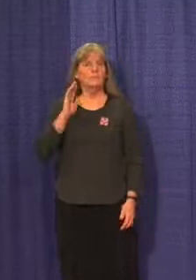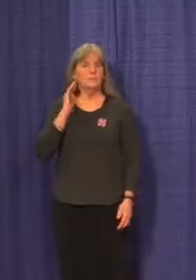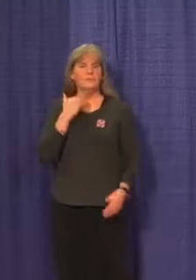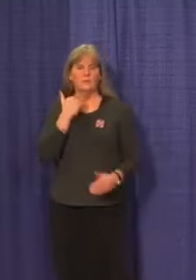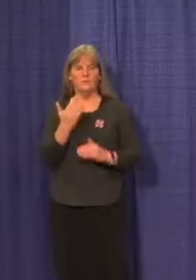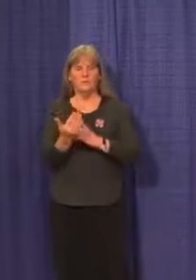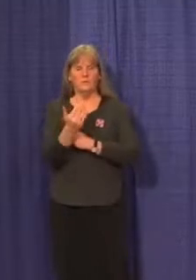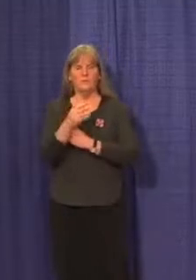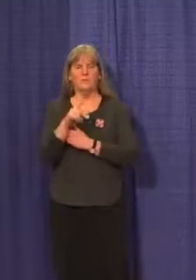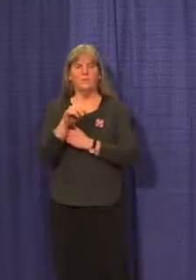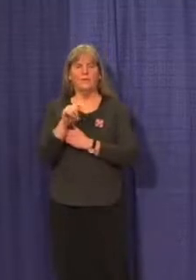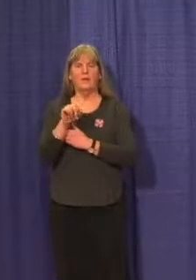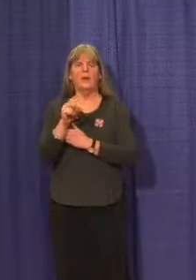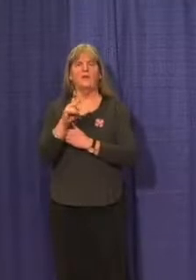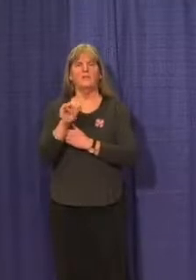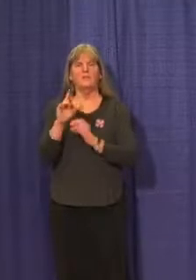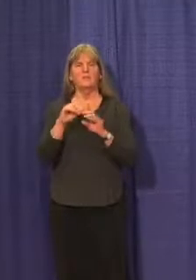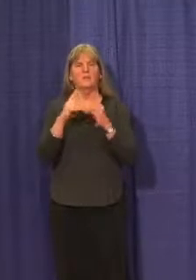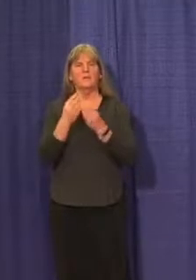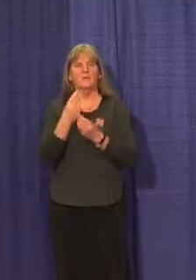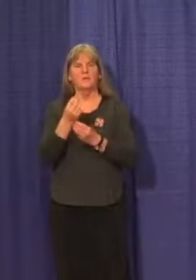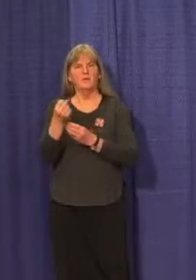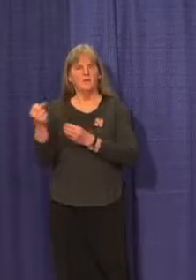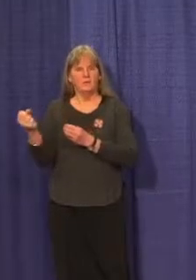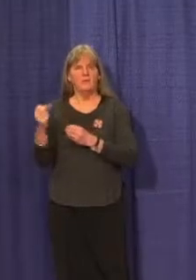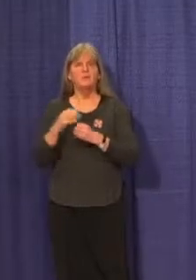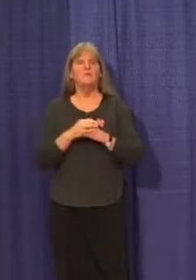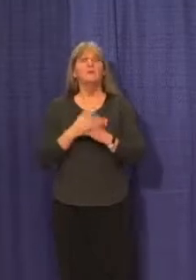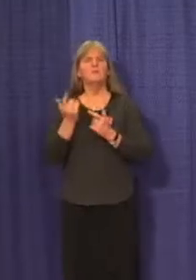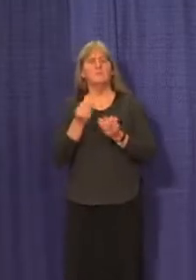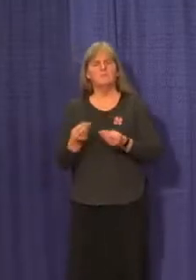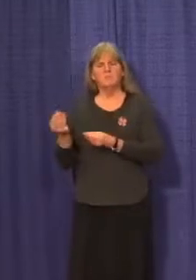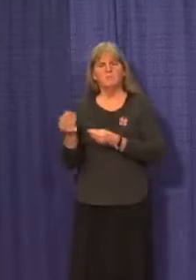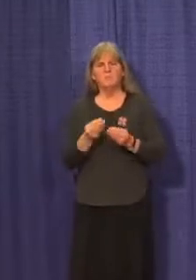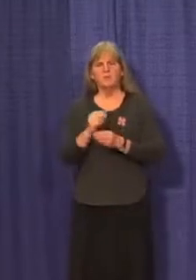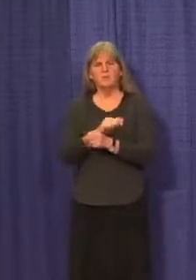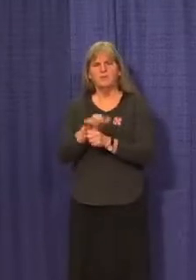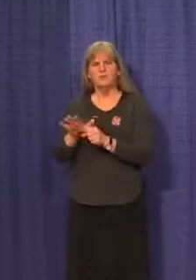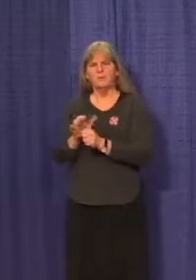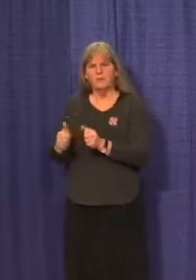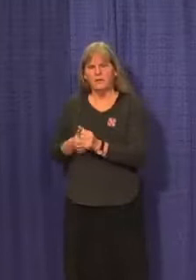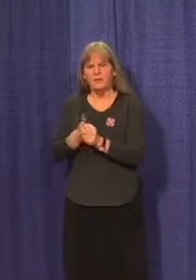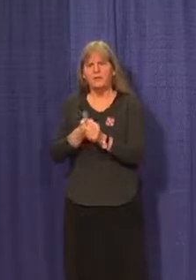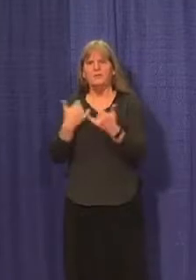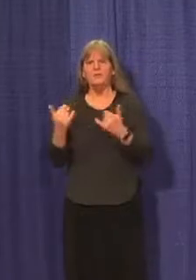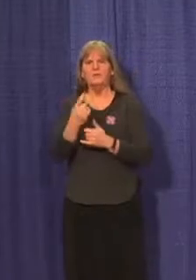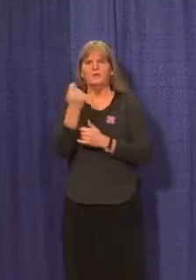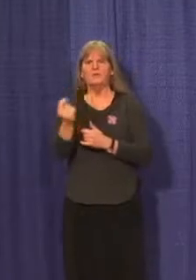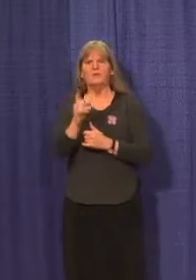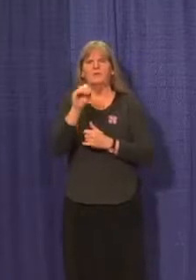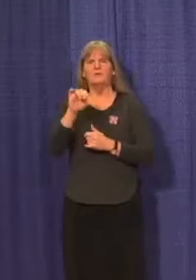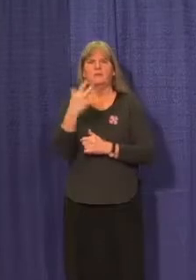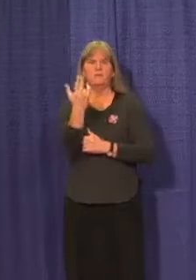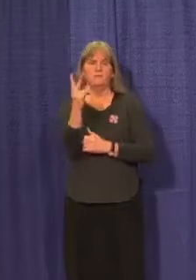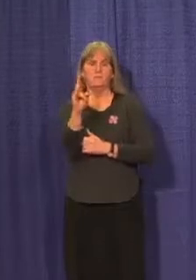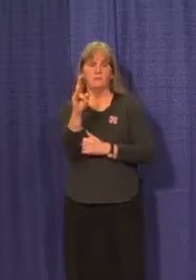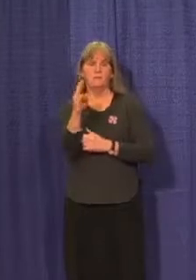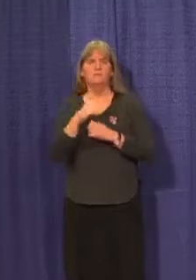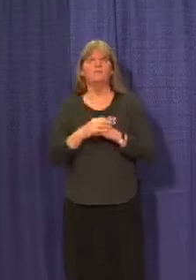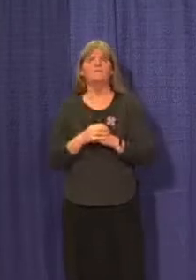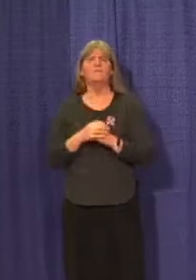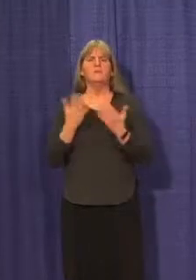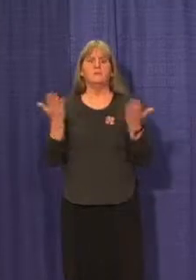Good morning, I'm Pat Living with the Department of Health and Social Services and your moderator for the COVID-19 update for Tuesday, December 17th.